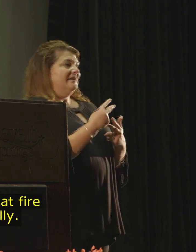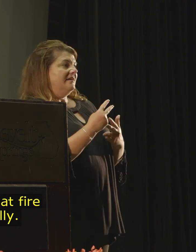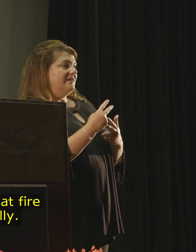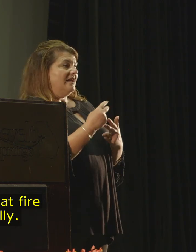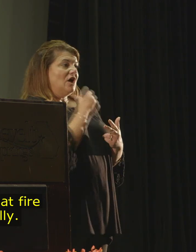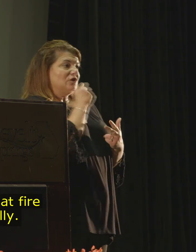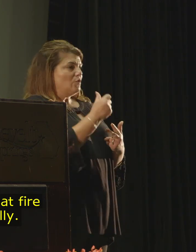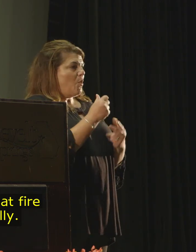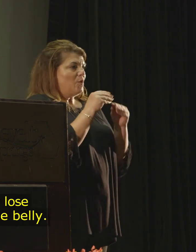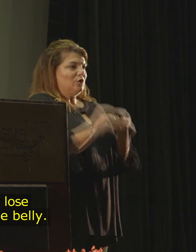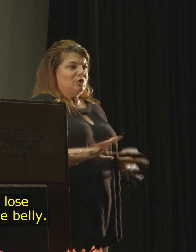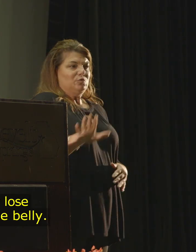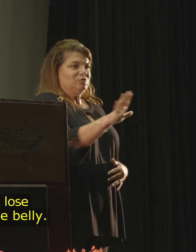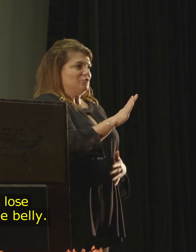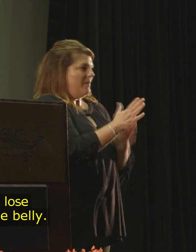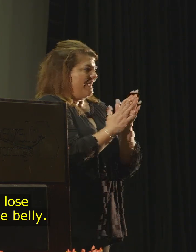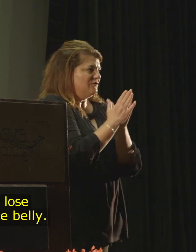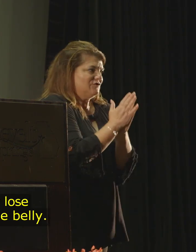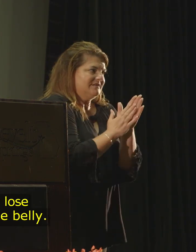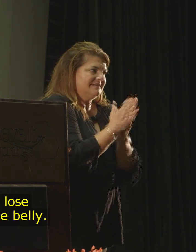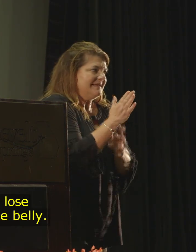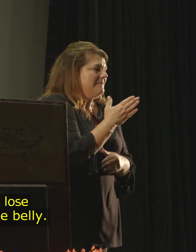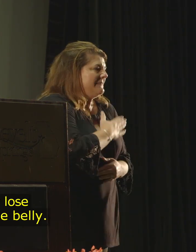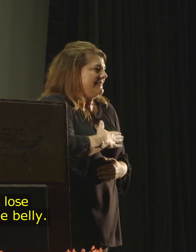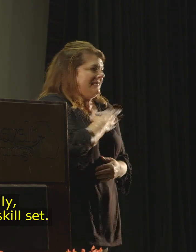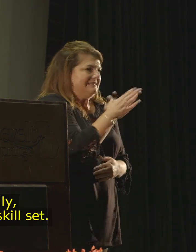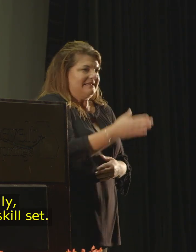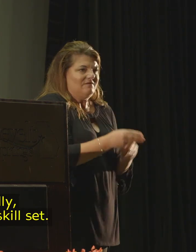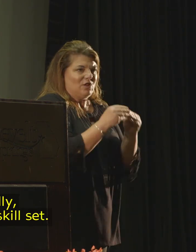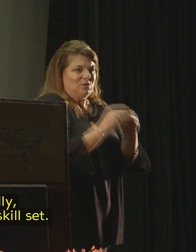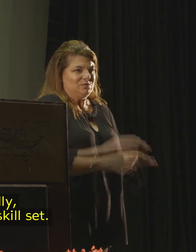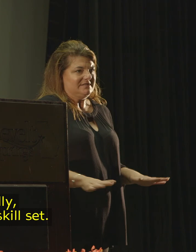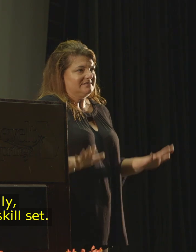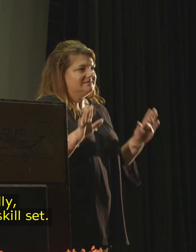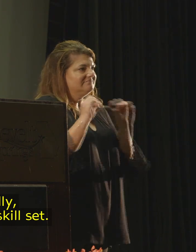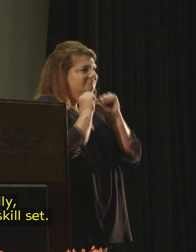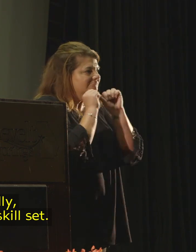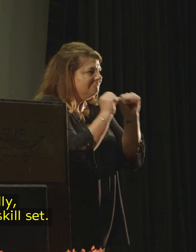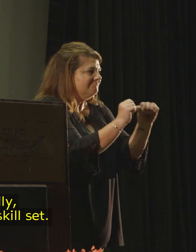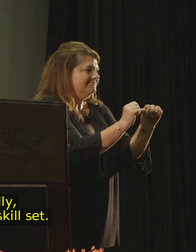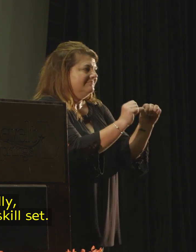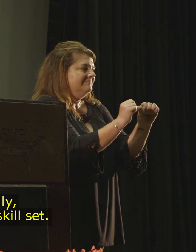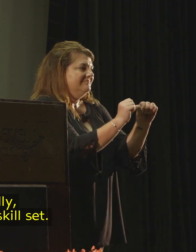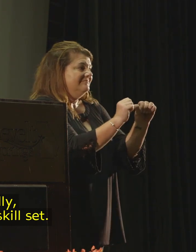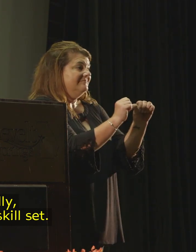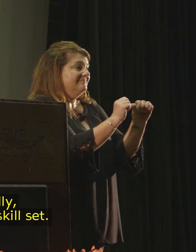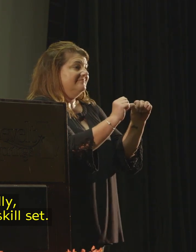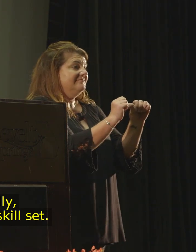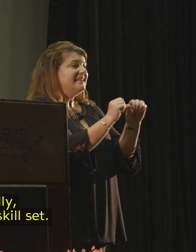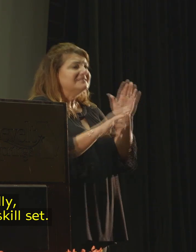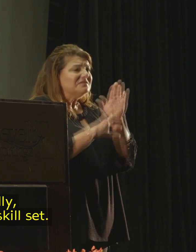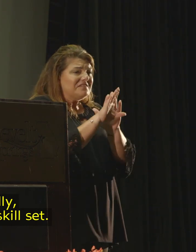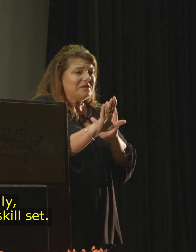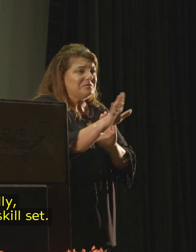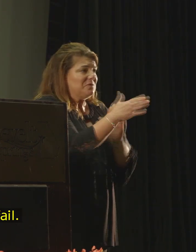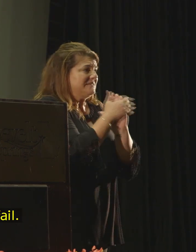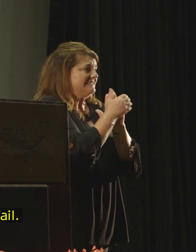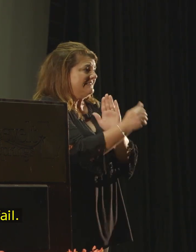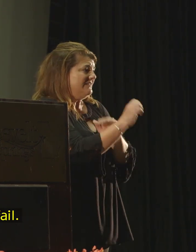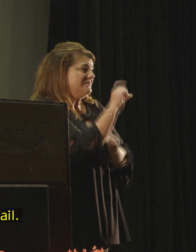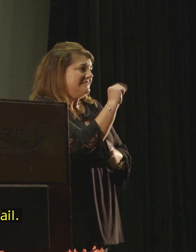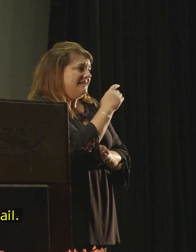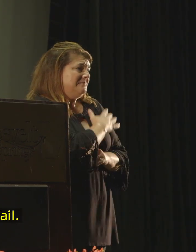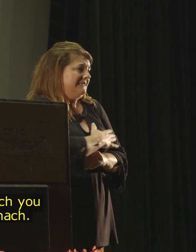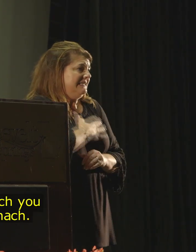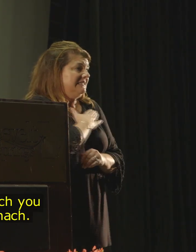in the belly. Don't ever lose that fire in the belly. And finally, develop that skill set. You